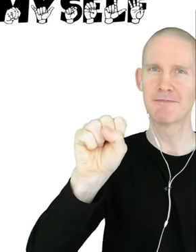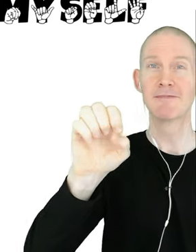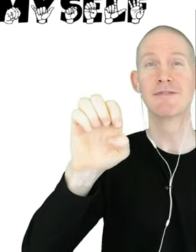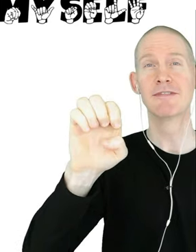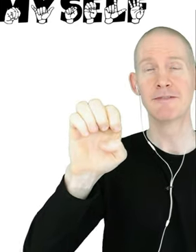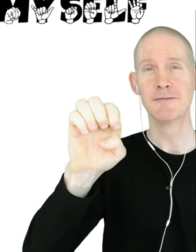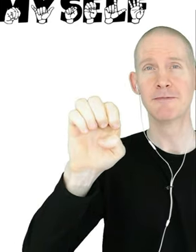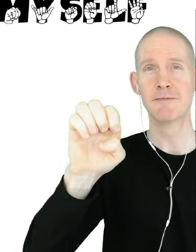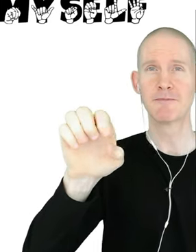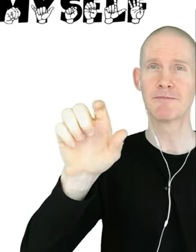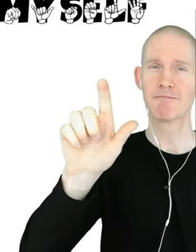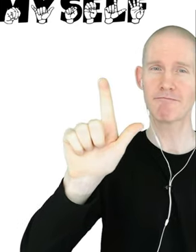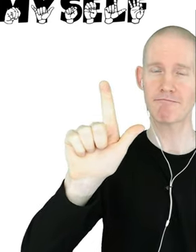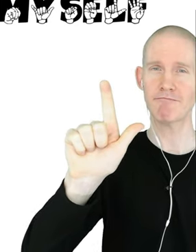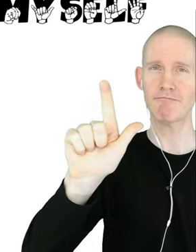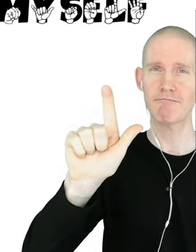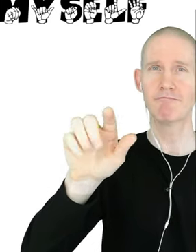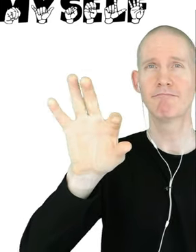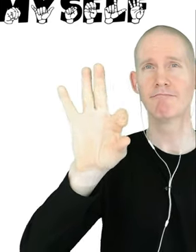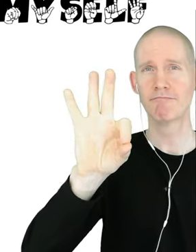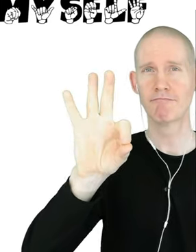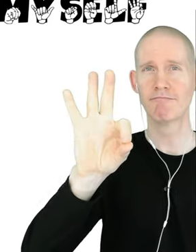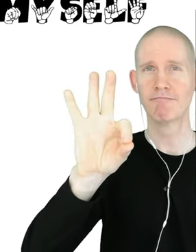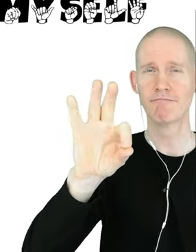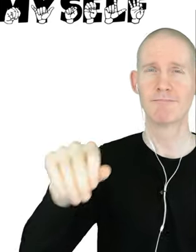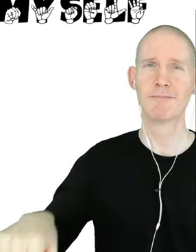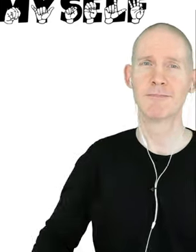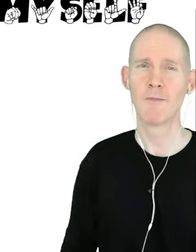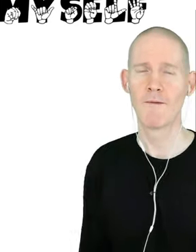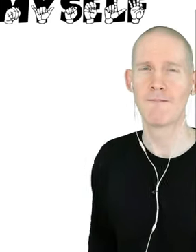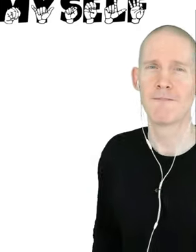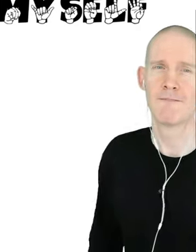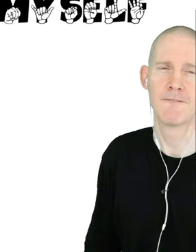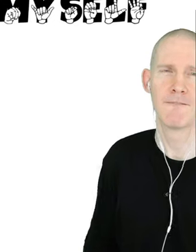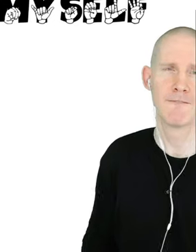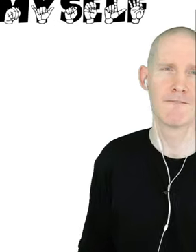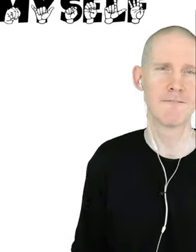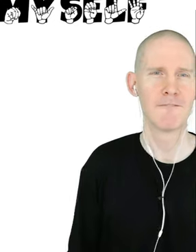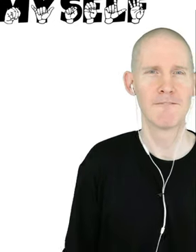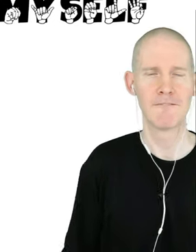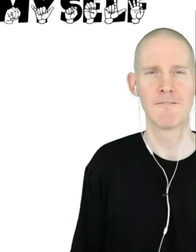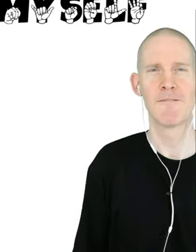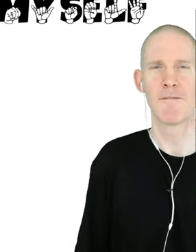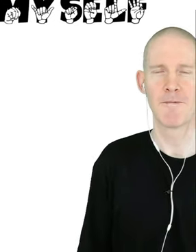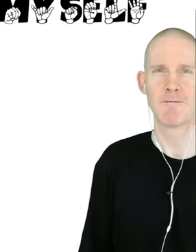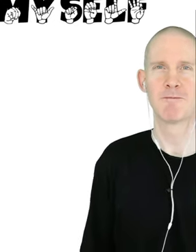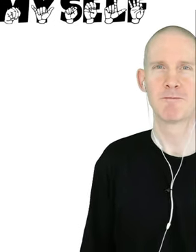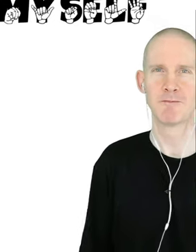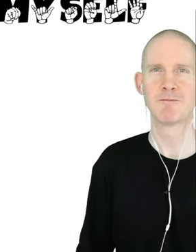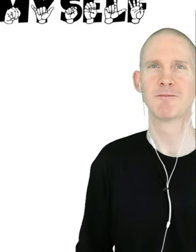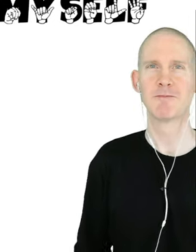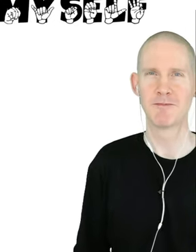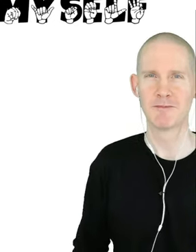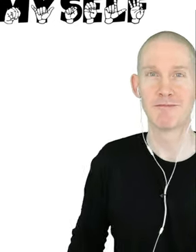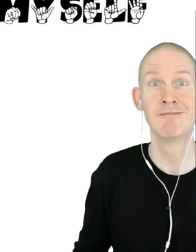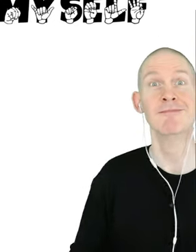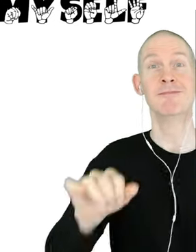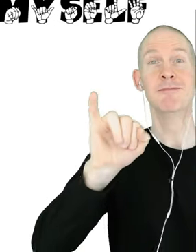to break, I had to go Cause it took me walking away to really know I love